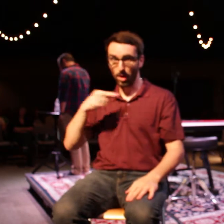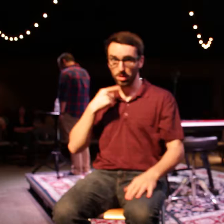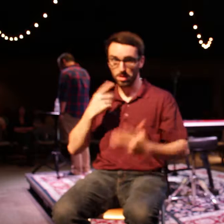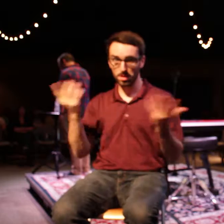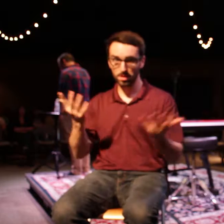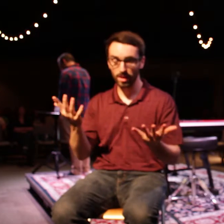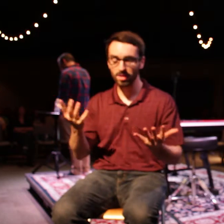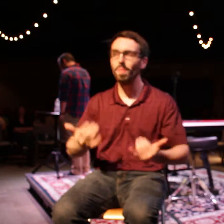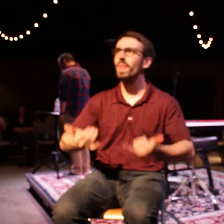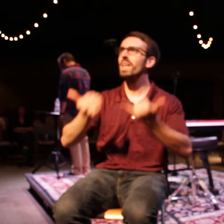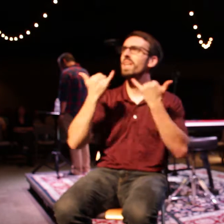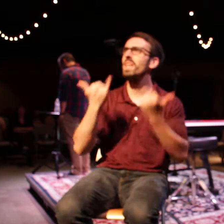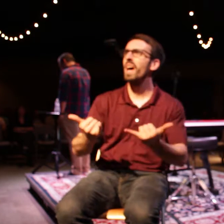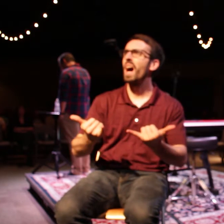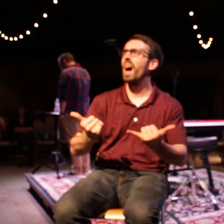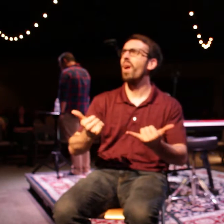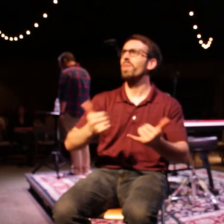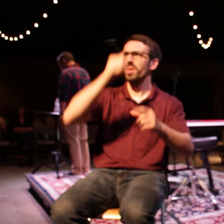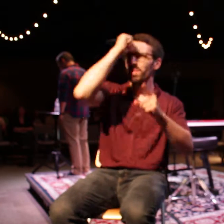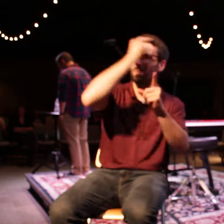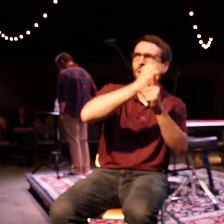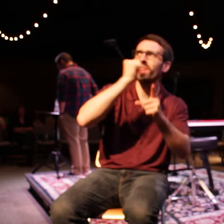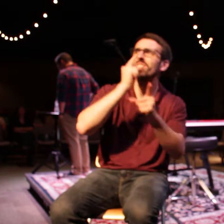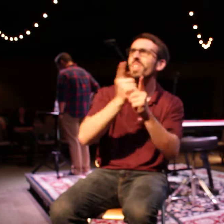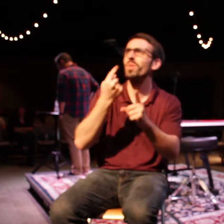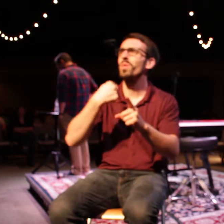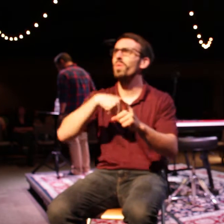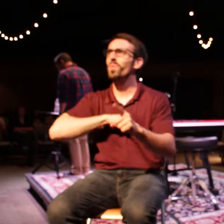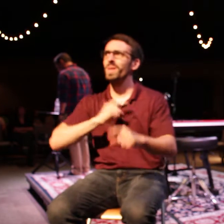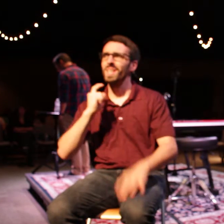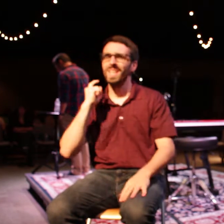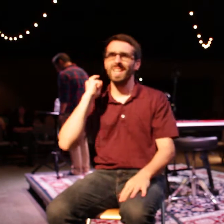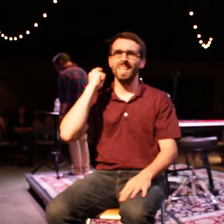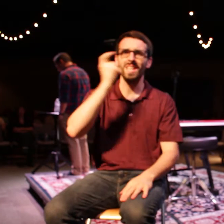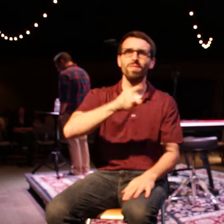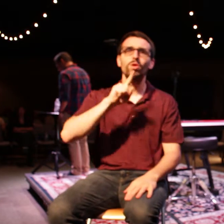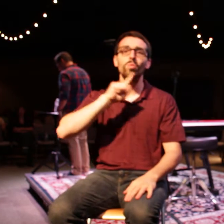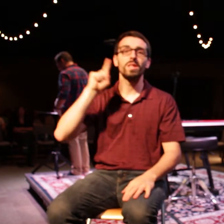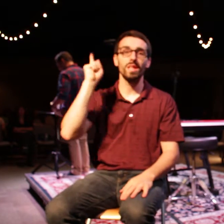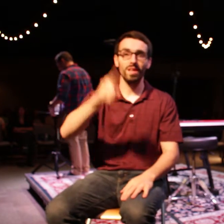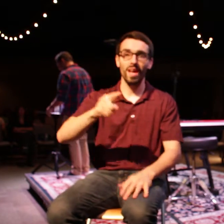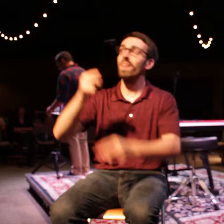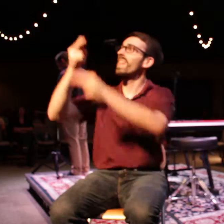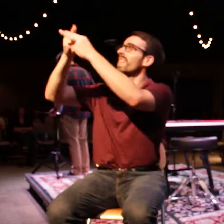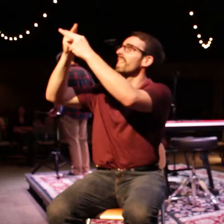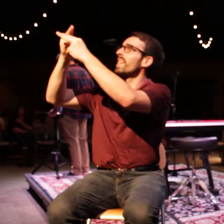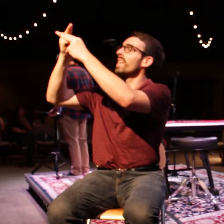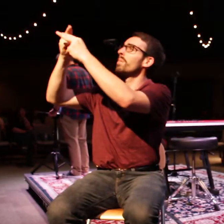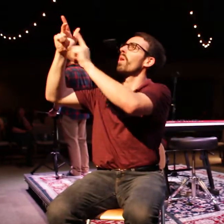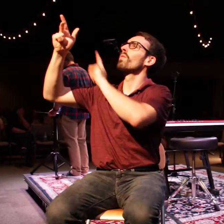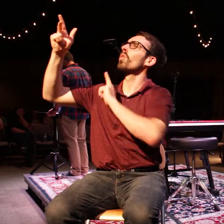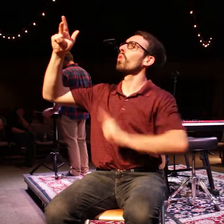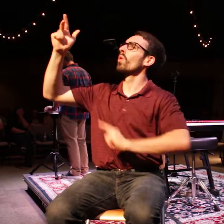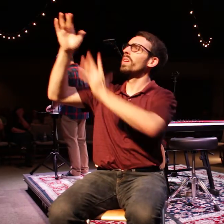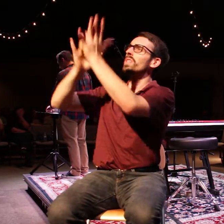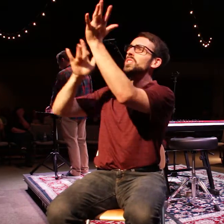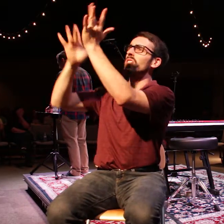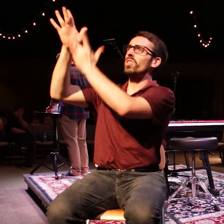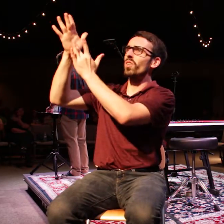dear brothers and sisters, we give you this command in the name of our Lord Jesus Christ. Stay away from all believers